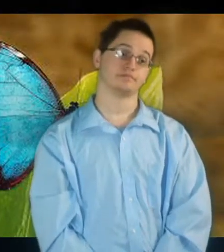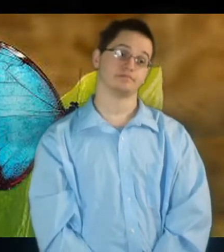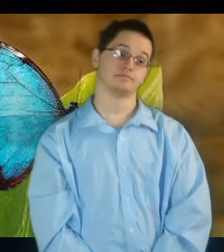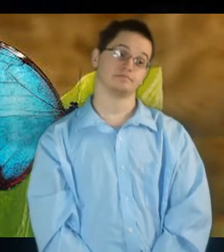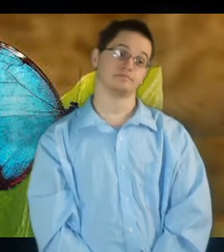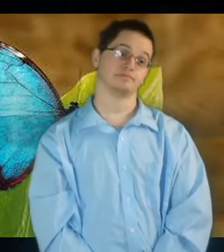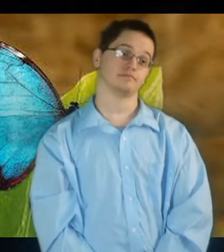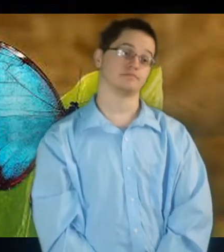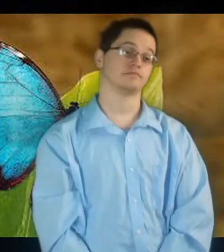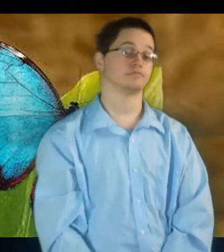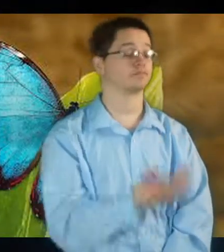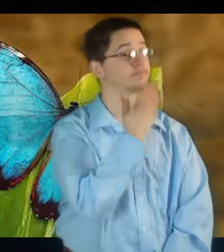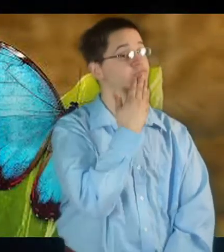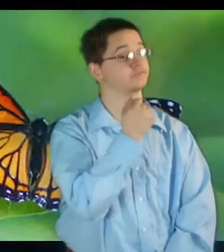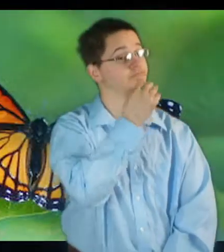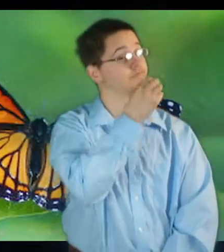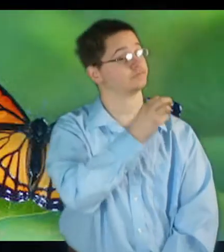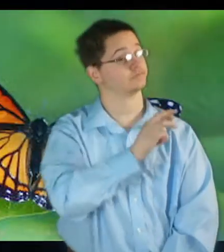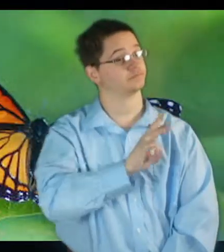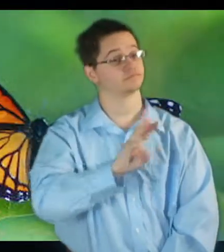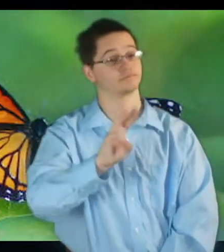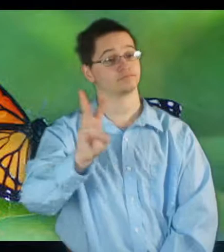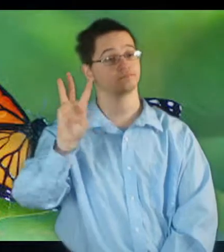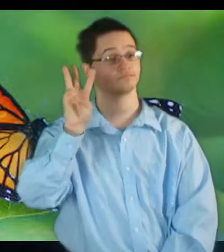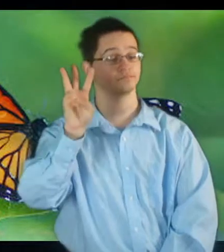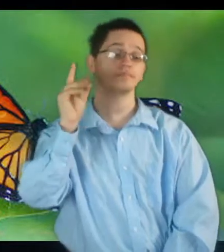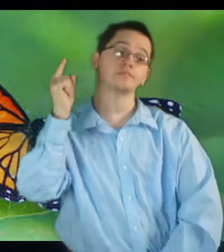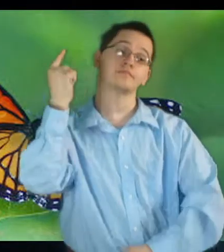Sweet sixteen today